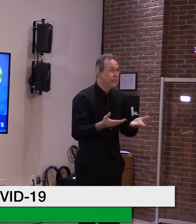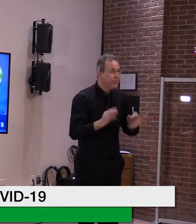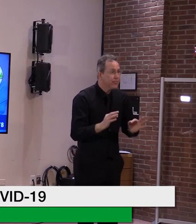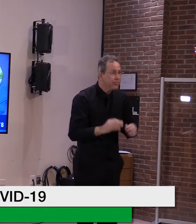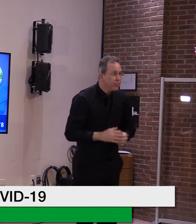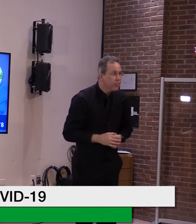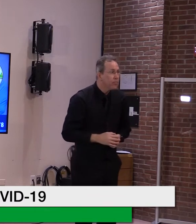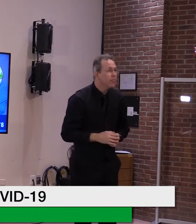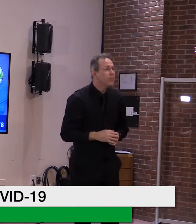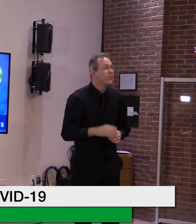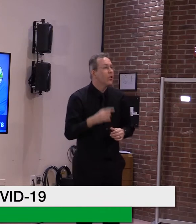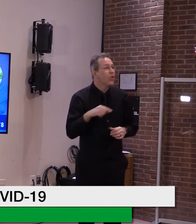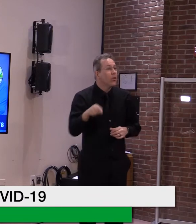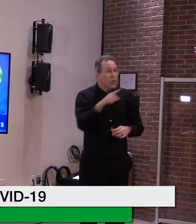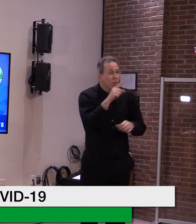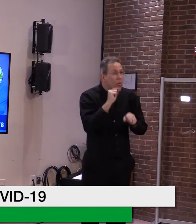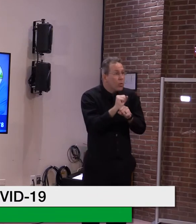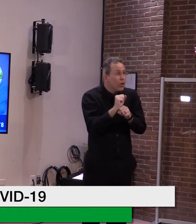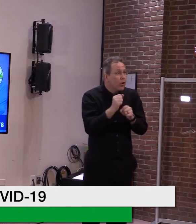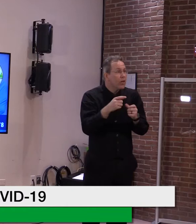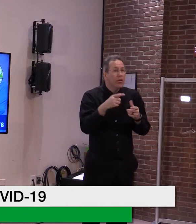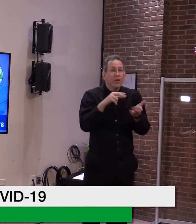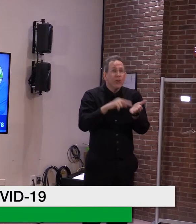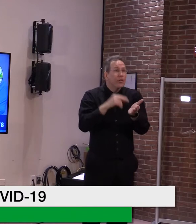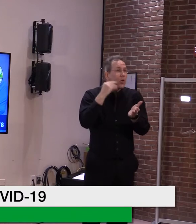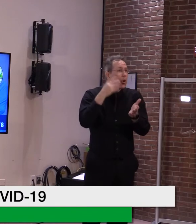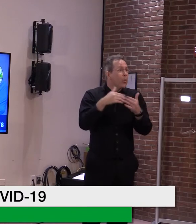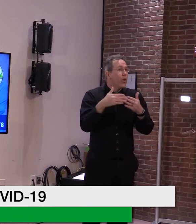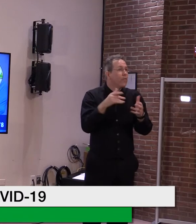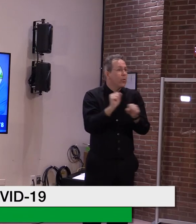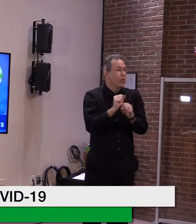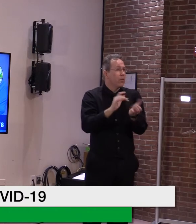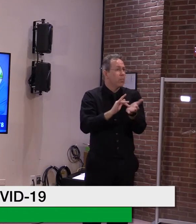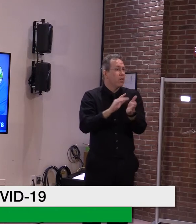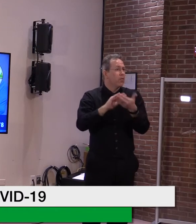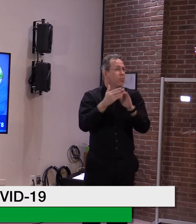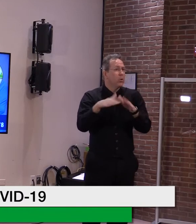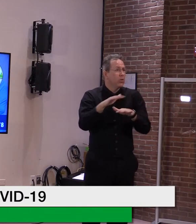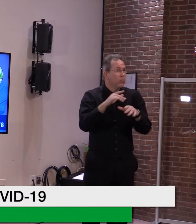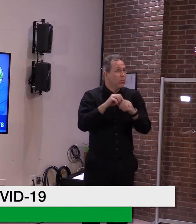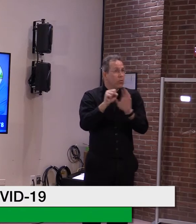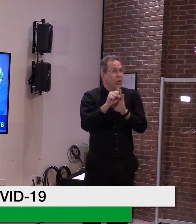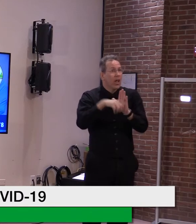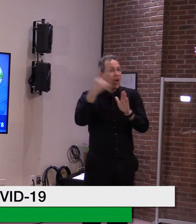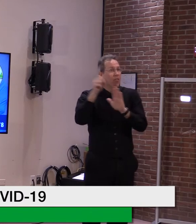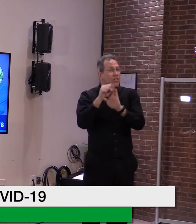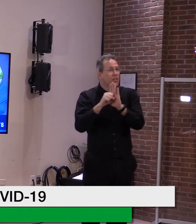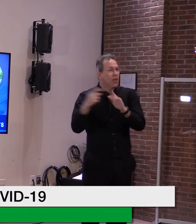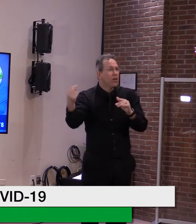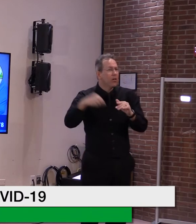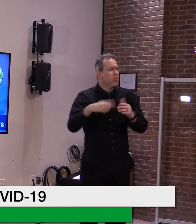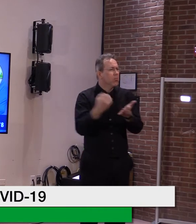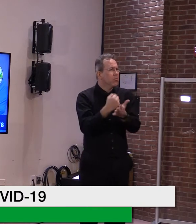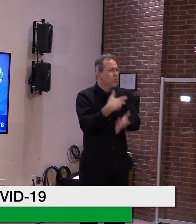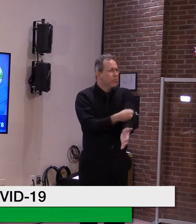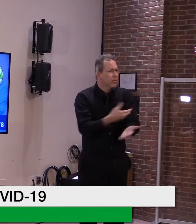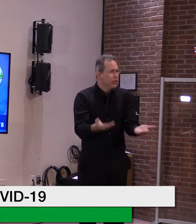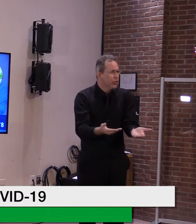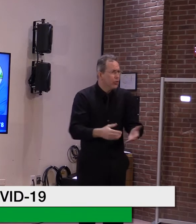workforce in the healthcare field. Now, we, just so you, besides